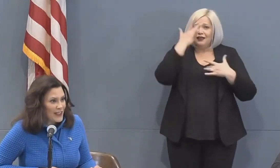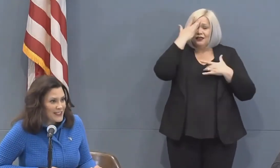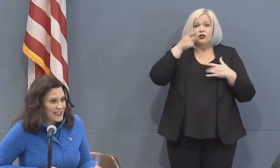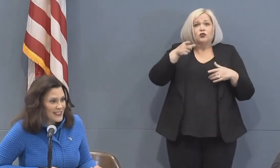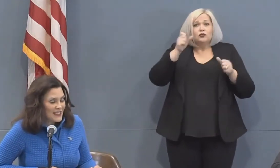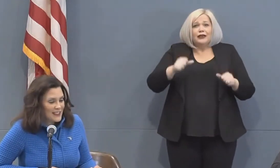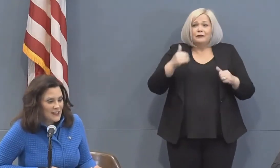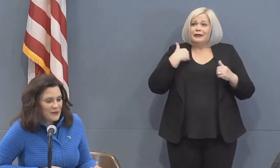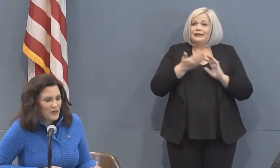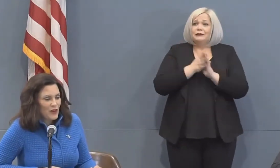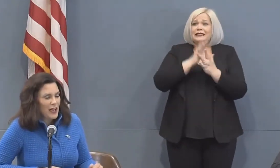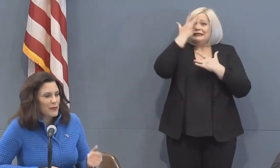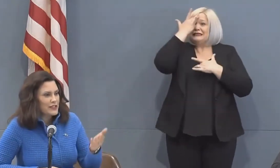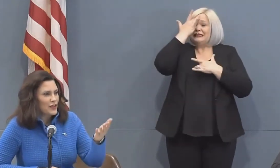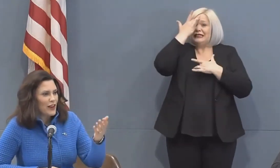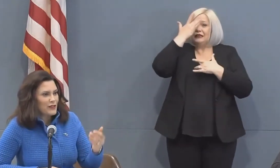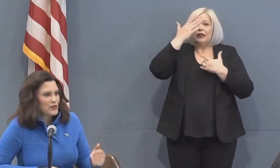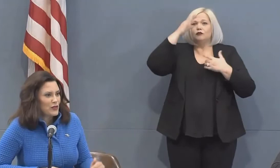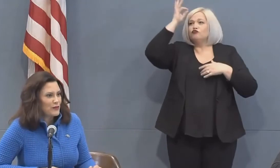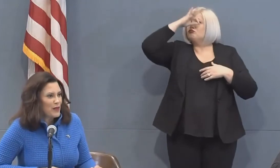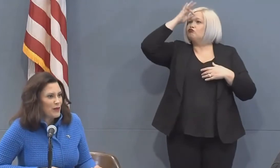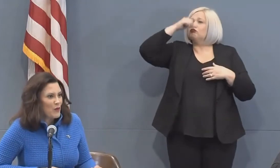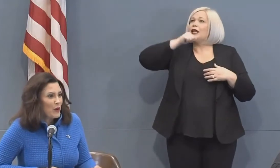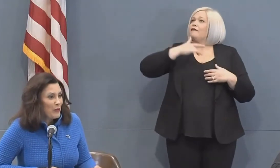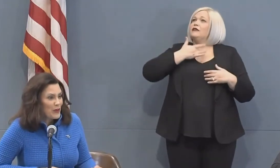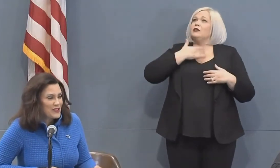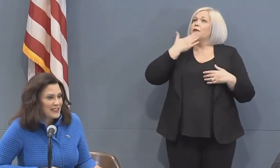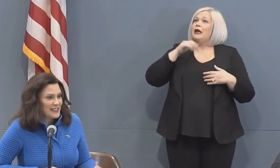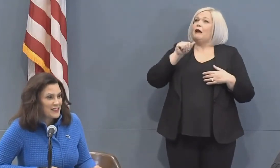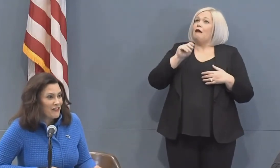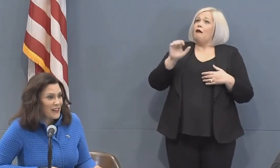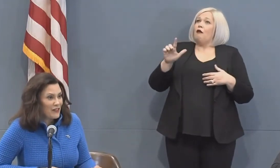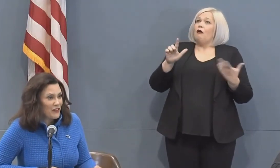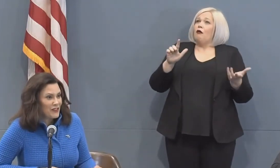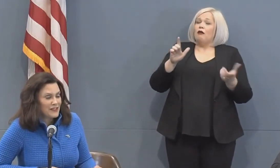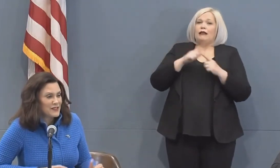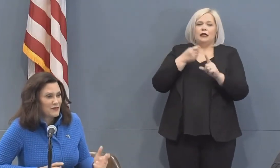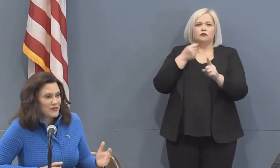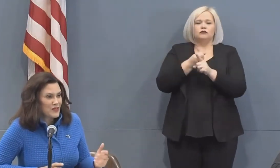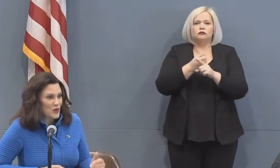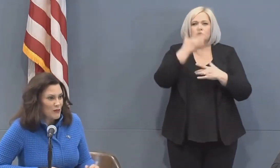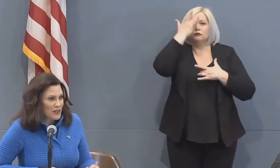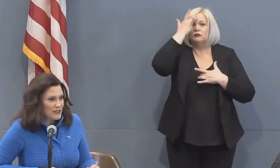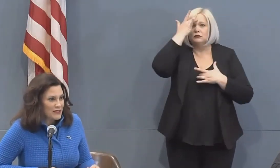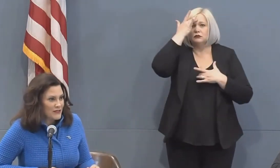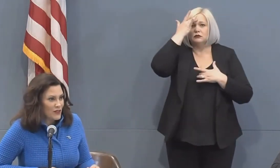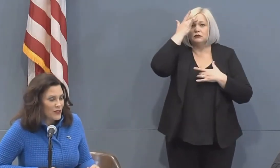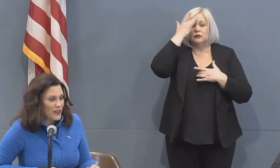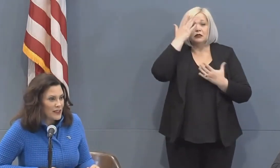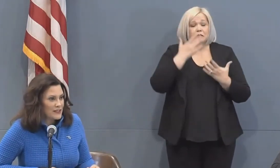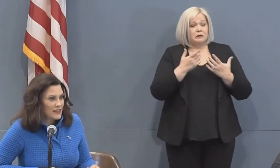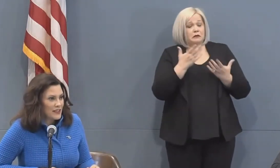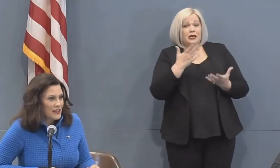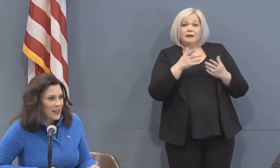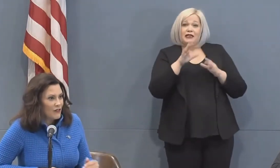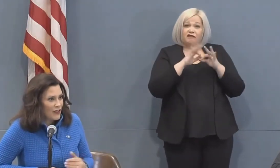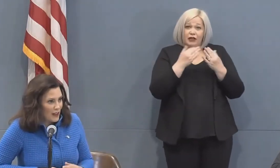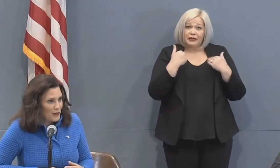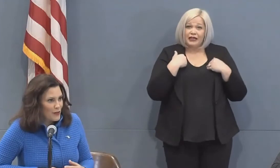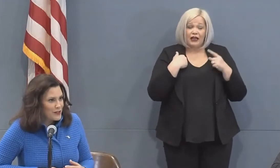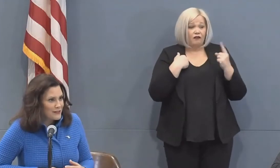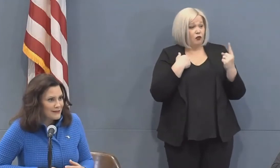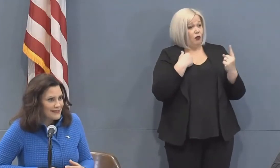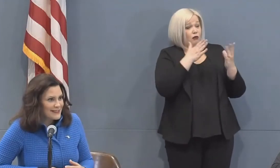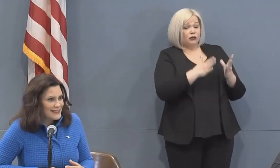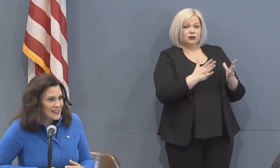even know it what happens in your household might be one person gets a fever and some sore muscles for a few days and